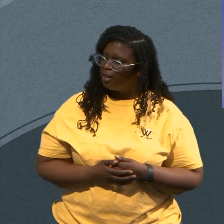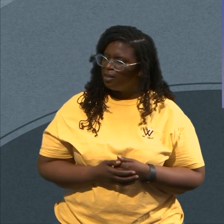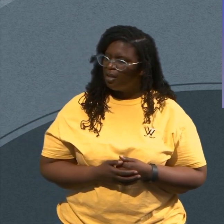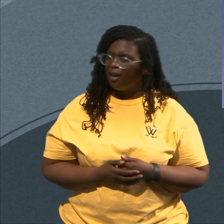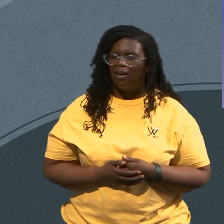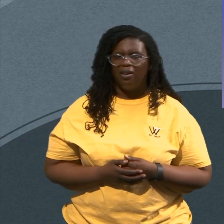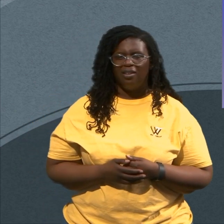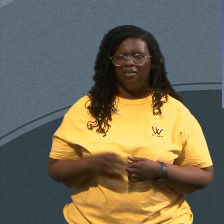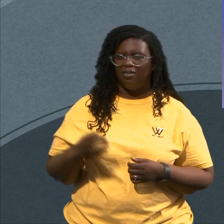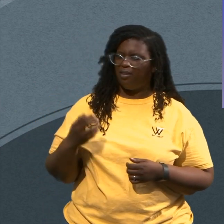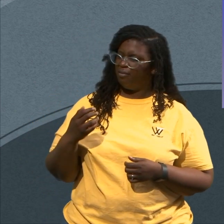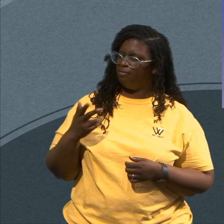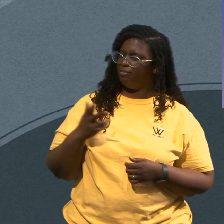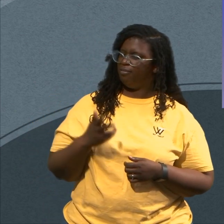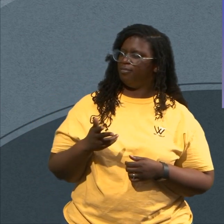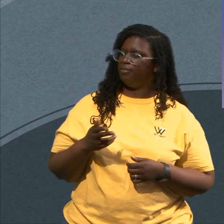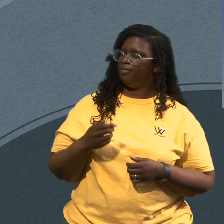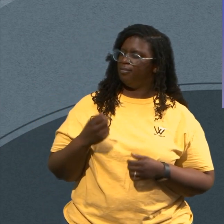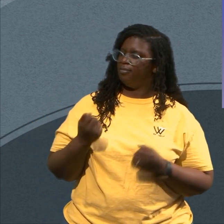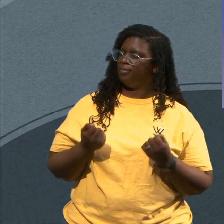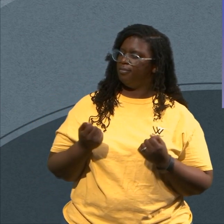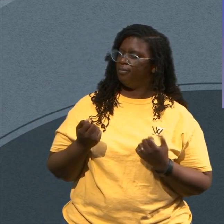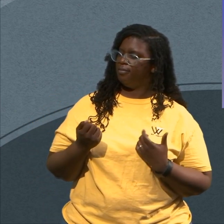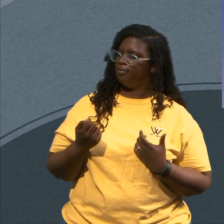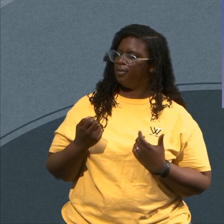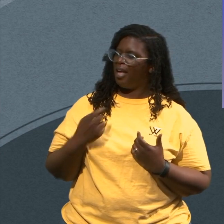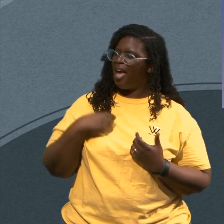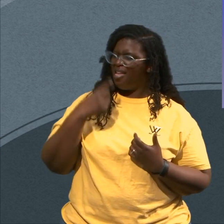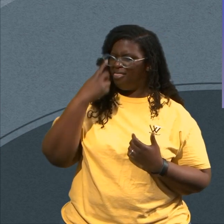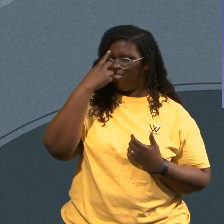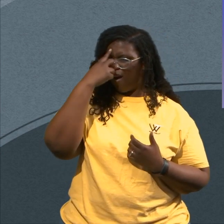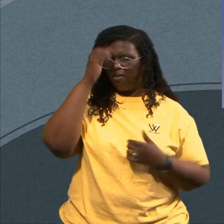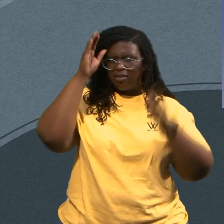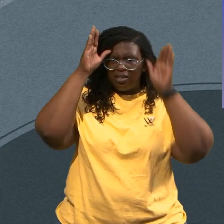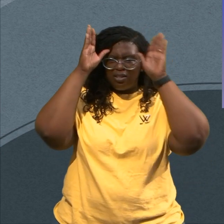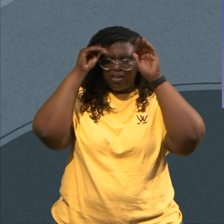Donkey Belonged In The Mine Where It Was Pitch Black